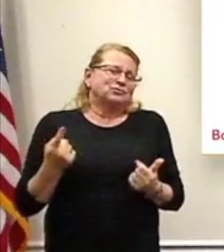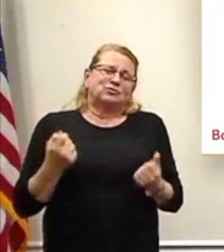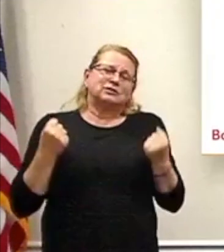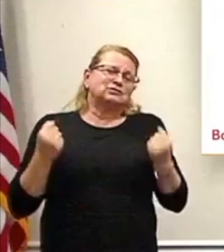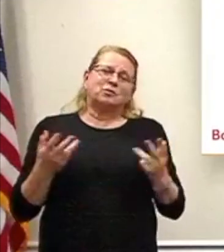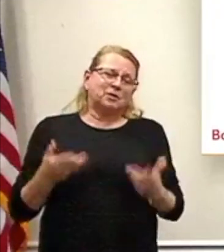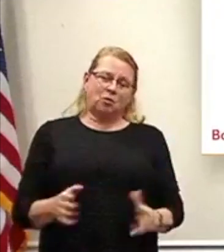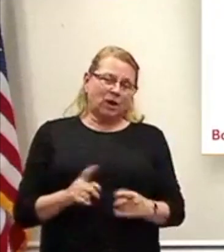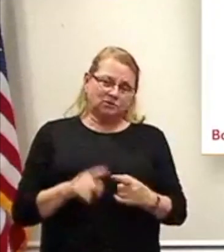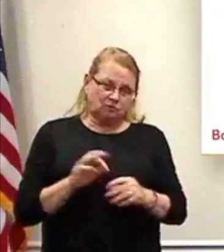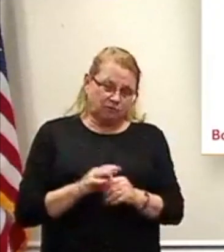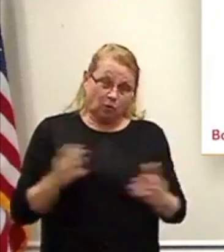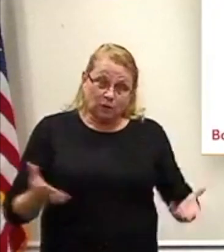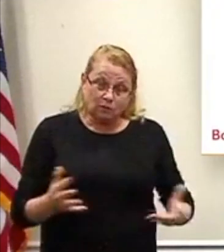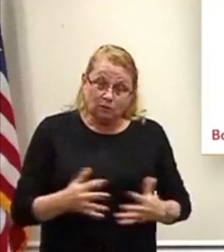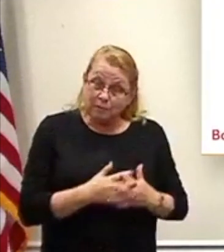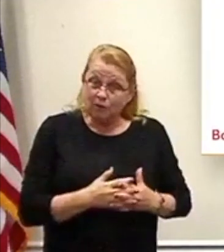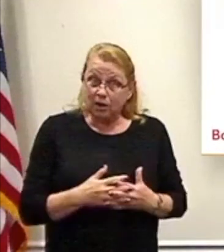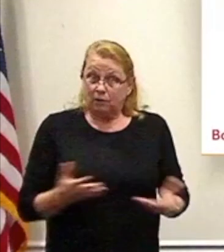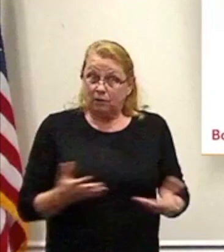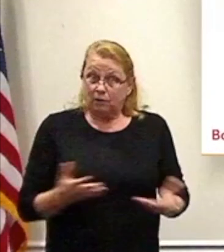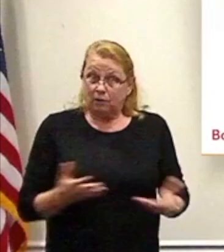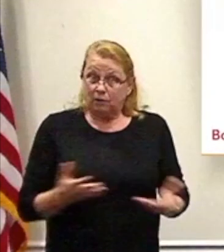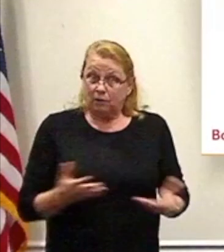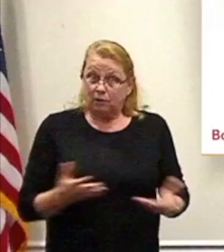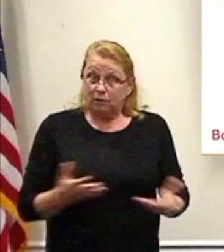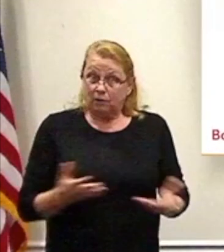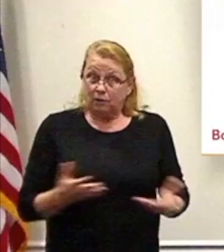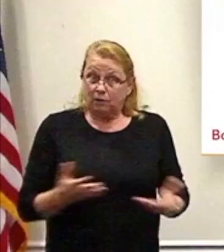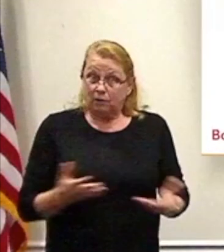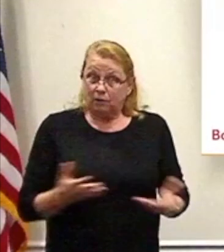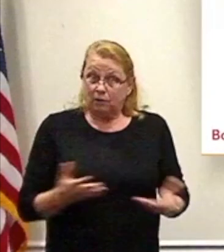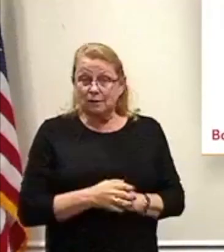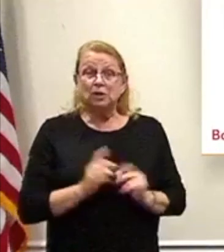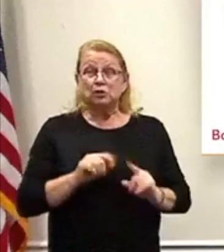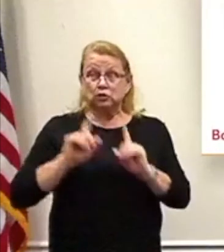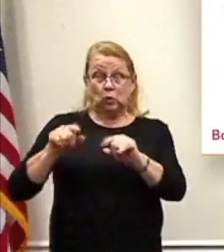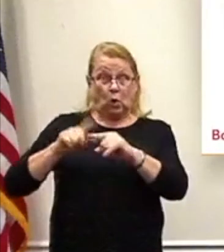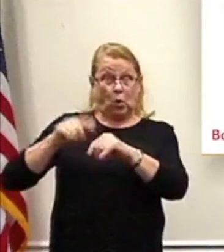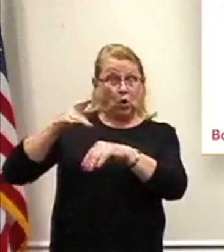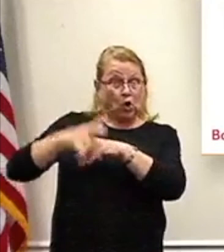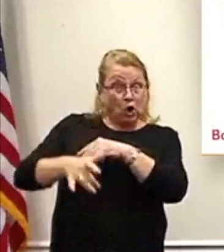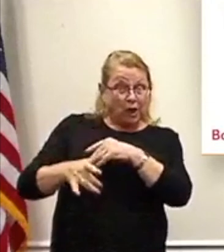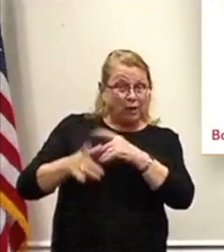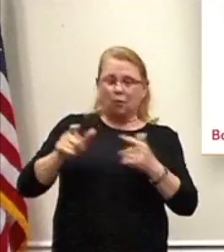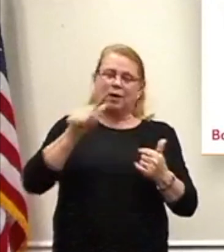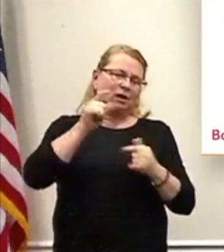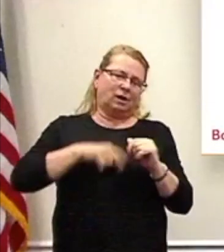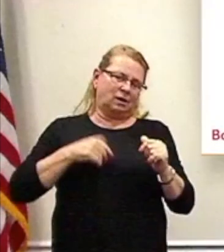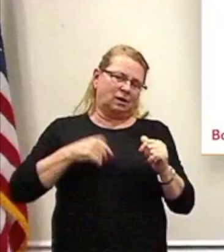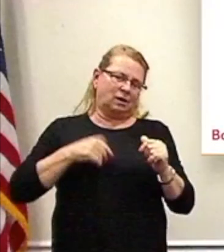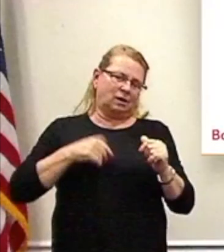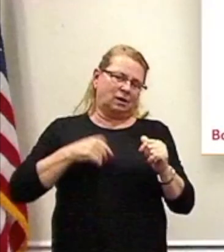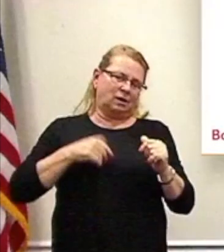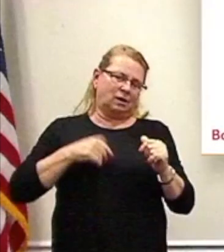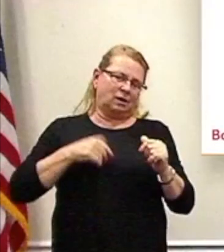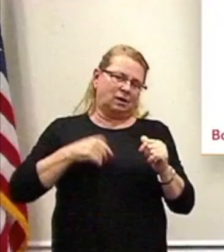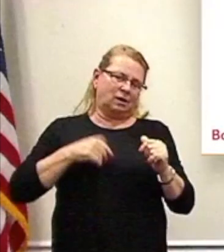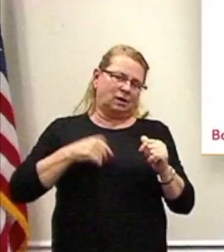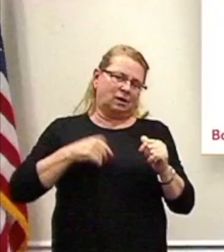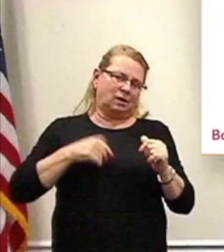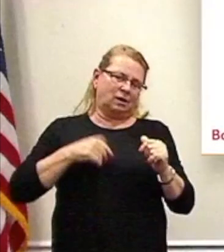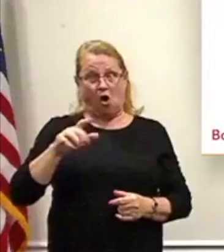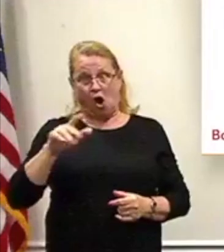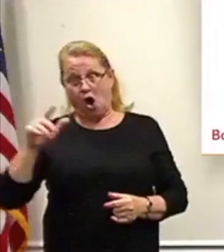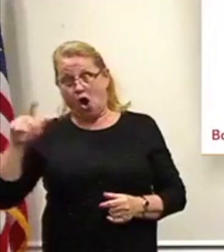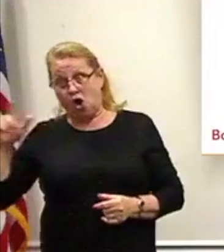America. And sometimes – this is what it looks like. In order to have early voting, you can't have thousands upon thousands or hundreds upon hundreds of poll